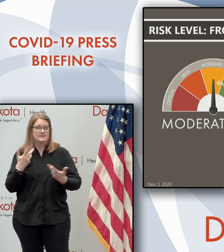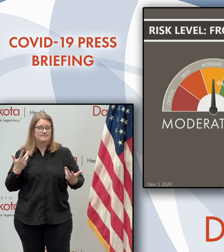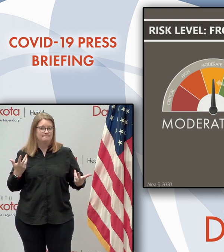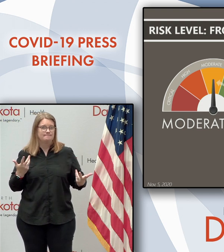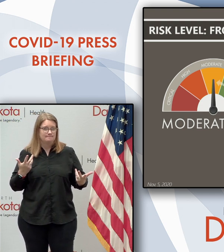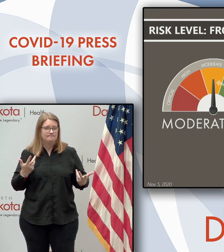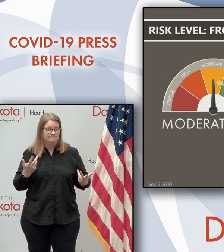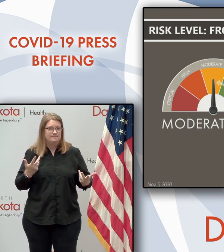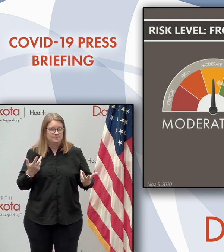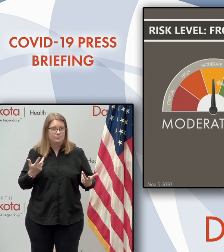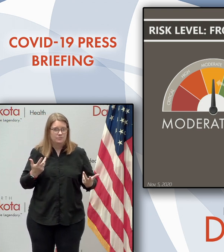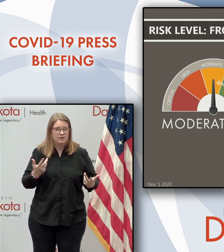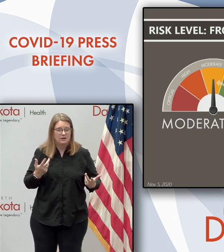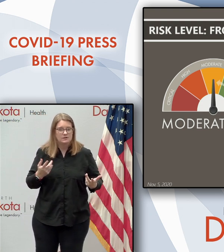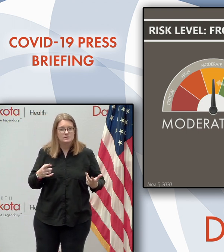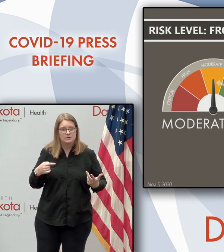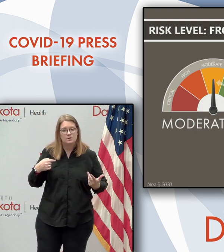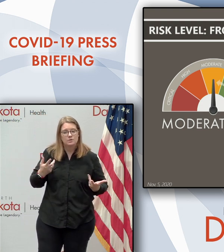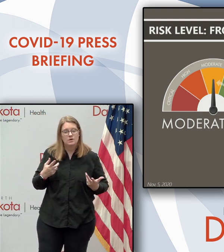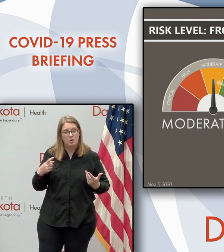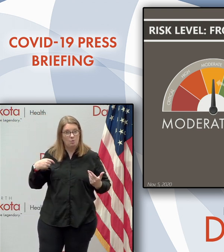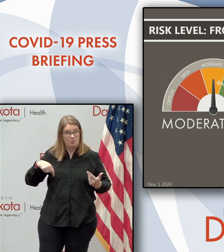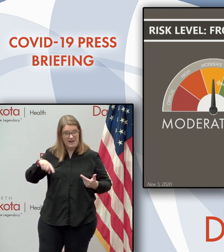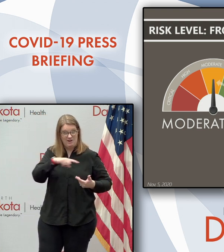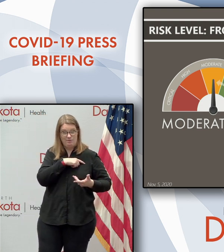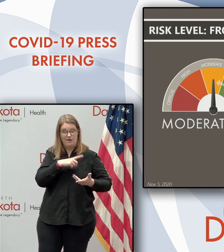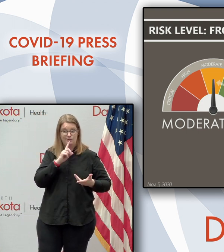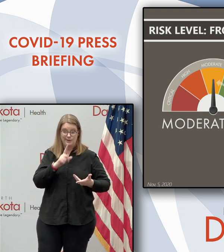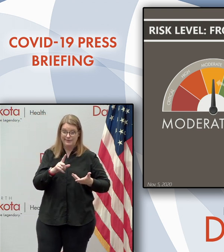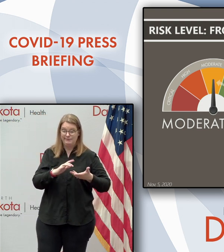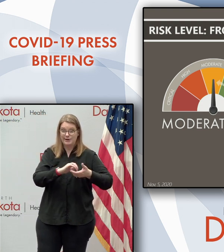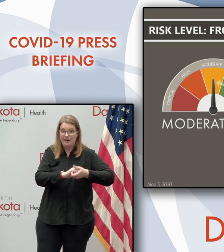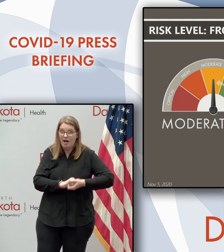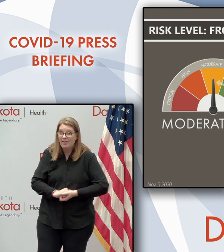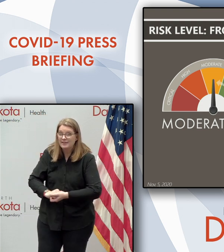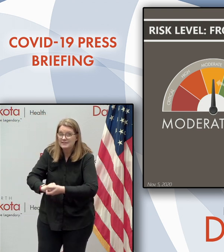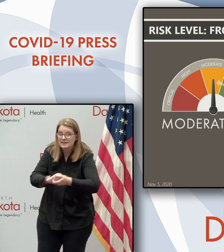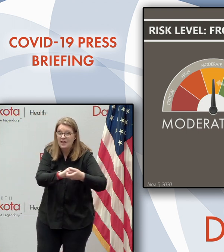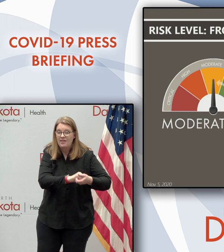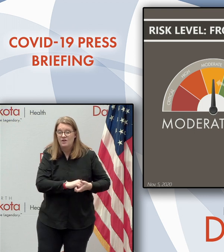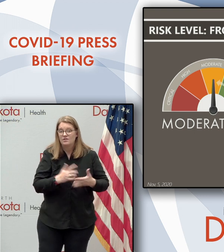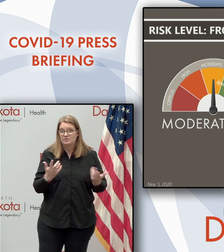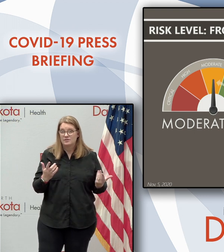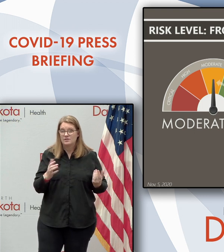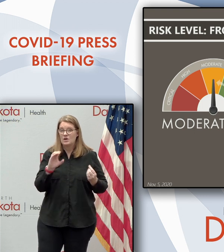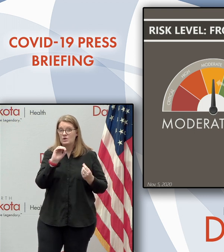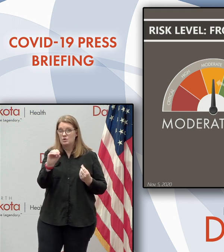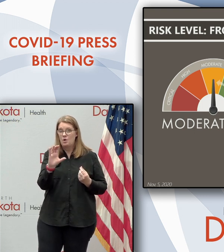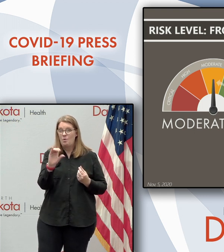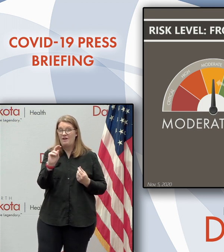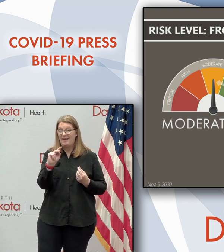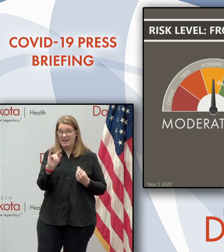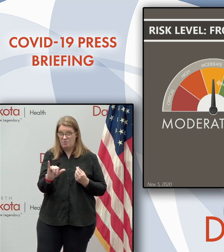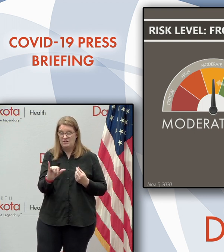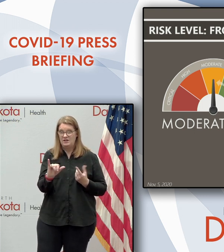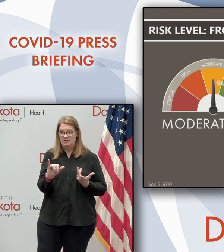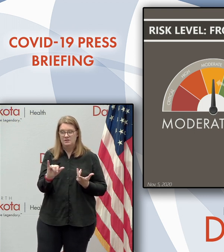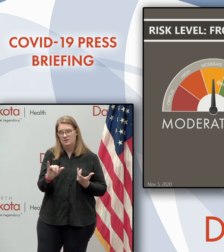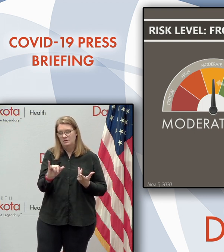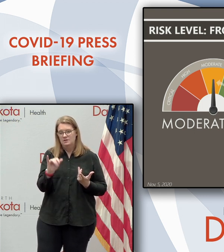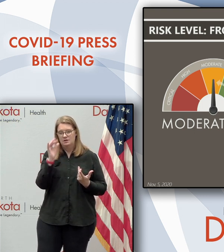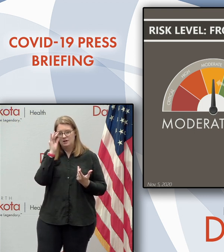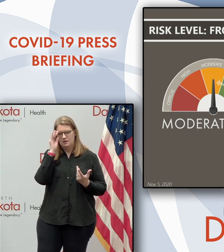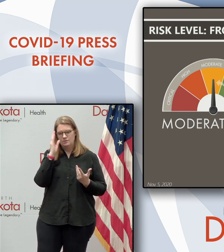need to, uh, as we all sort of are in this together, uh, that no county in the state will have a designation lower